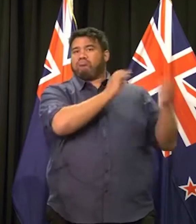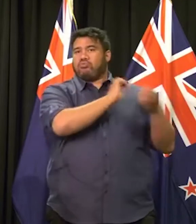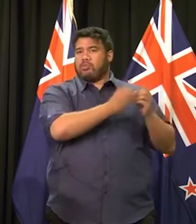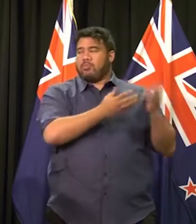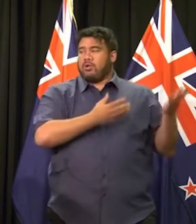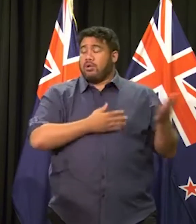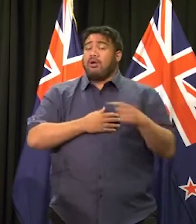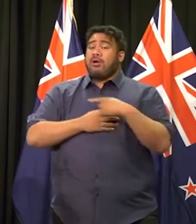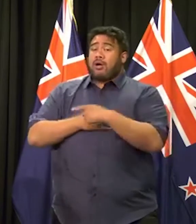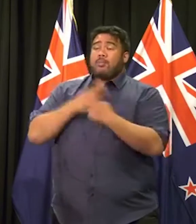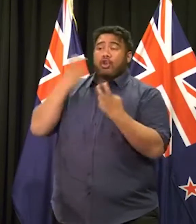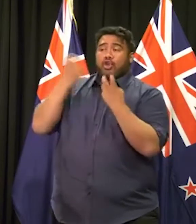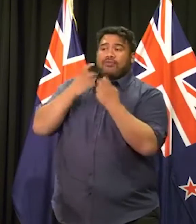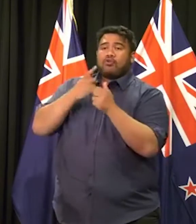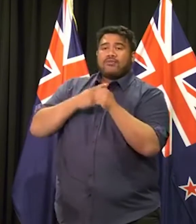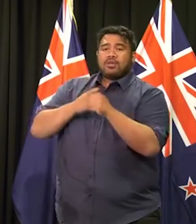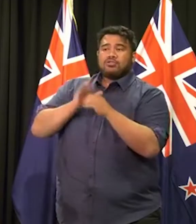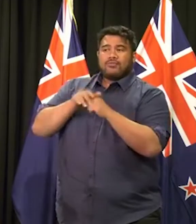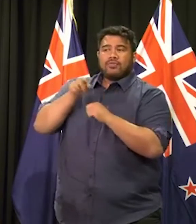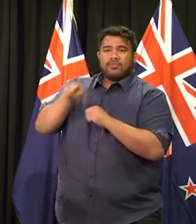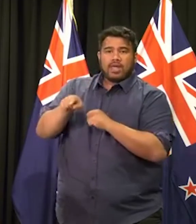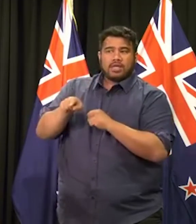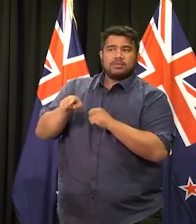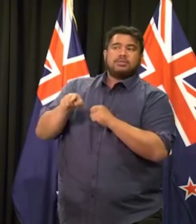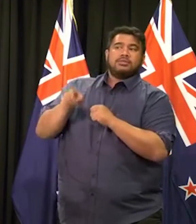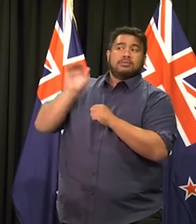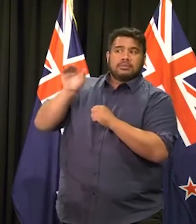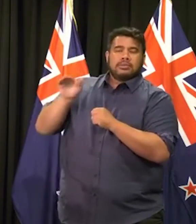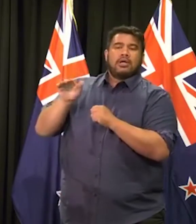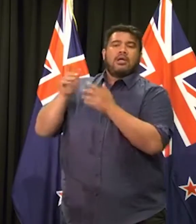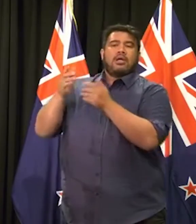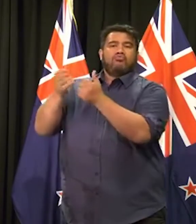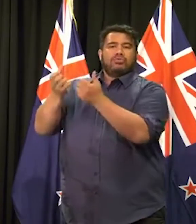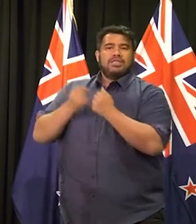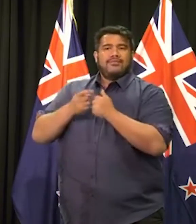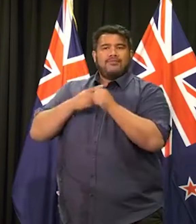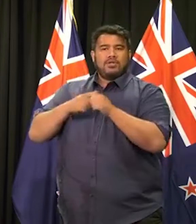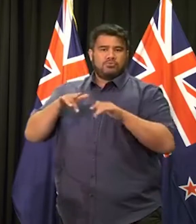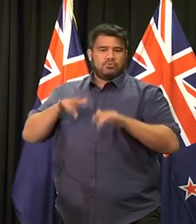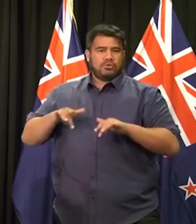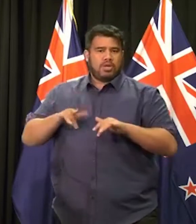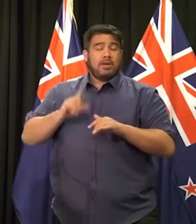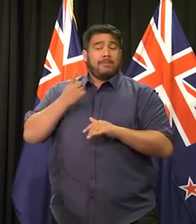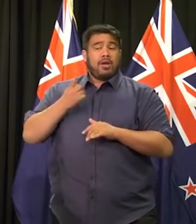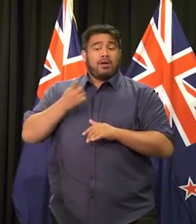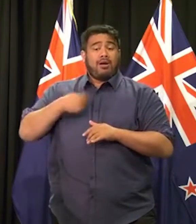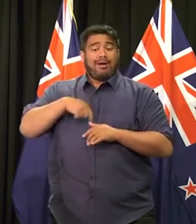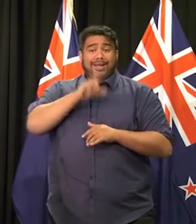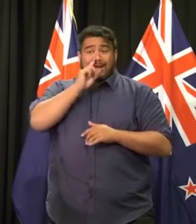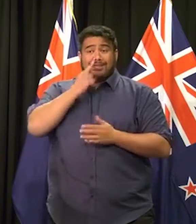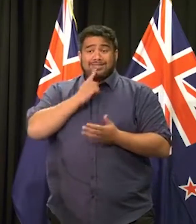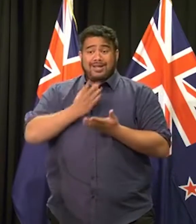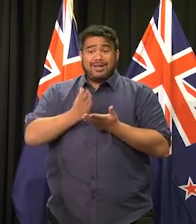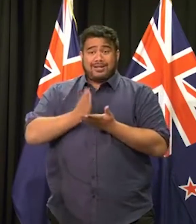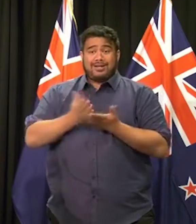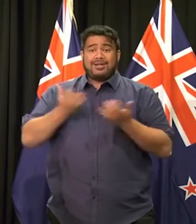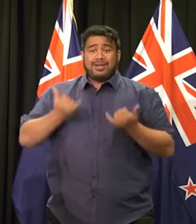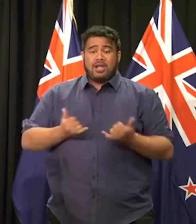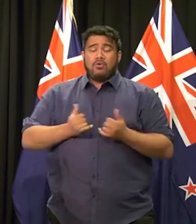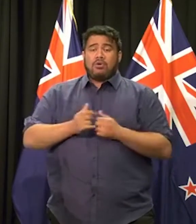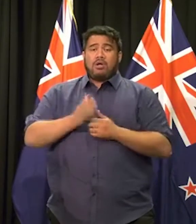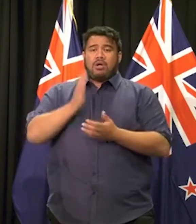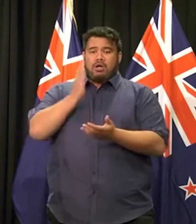early on. I am still awaiting receipt of it. What I can say though is that absolutely charges